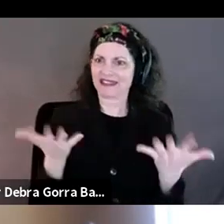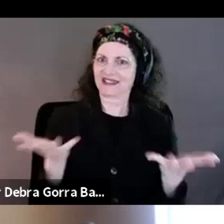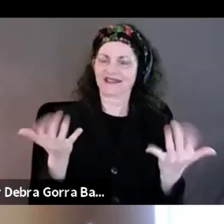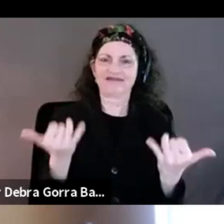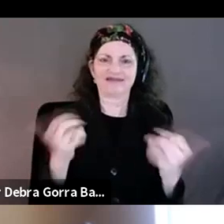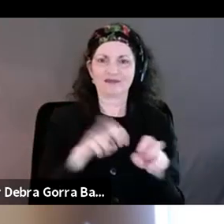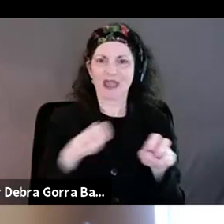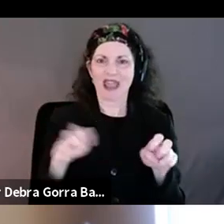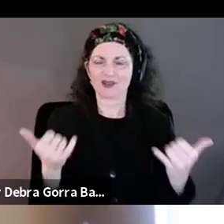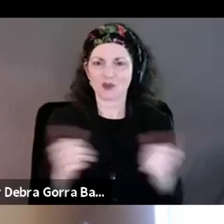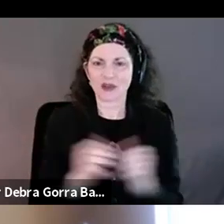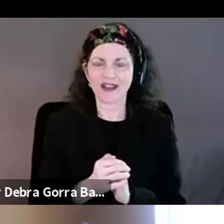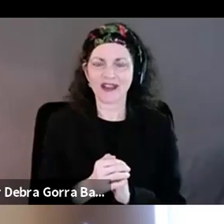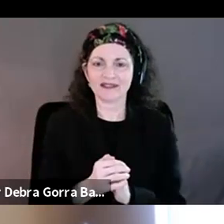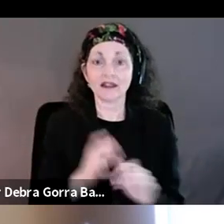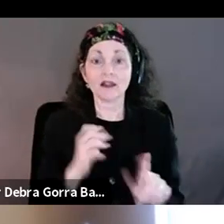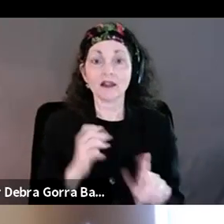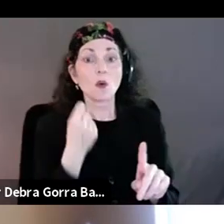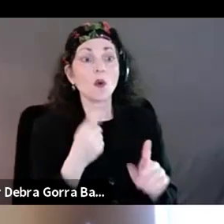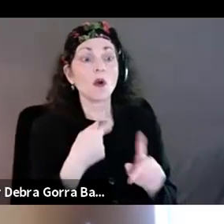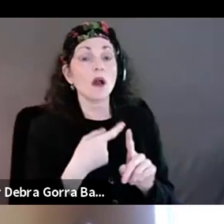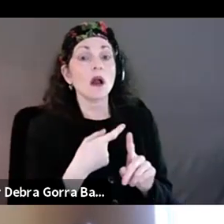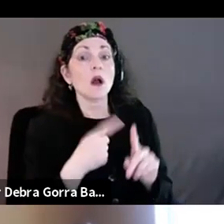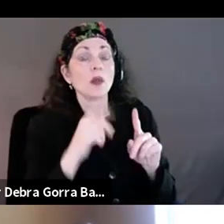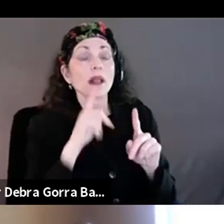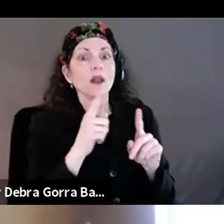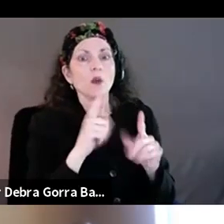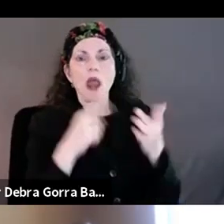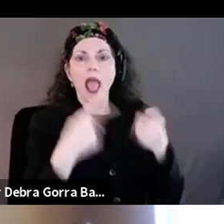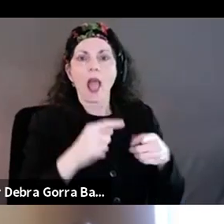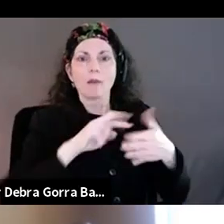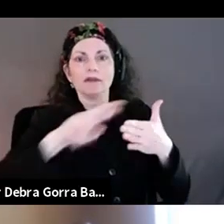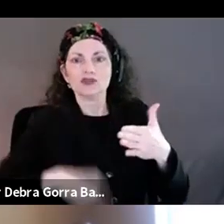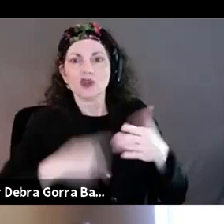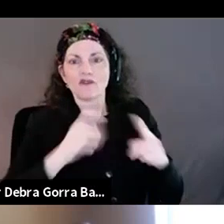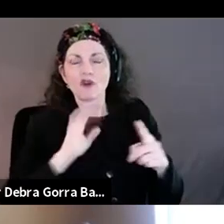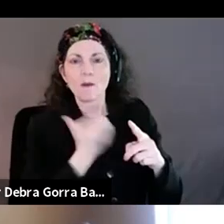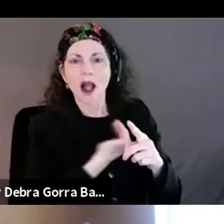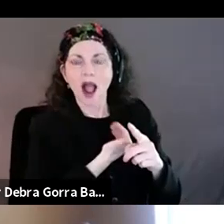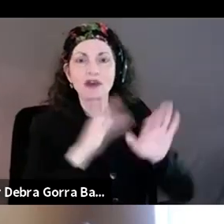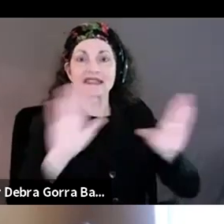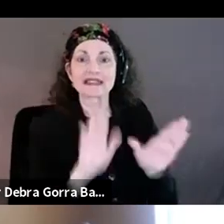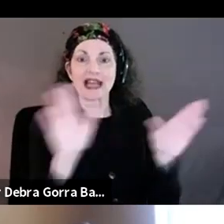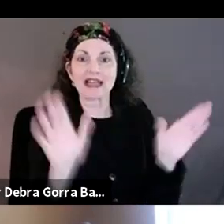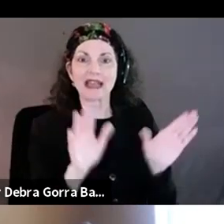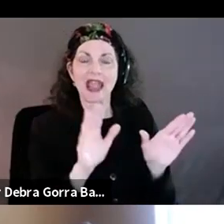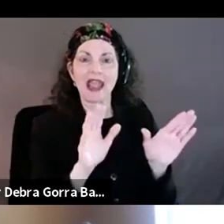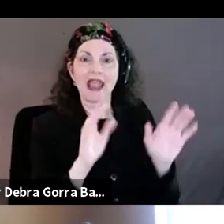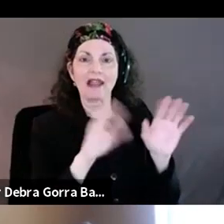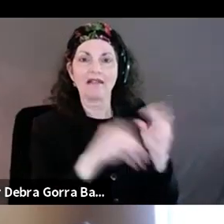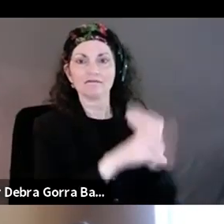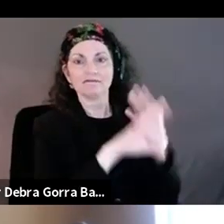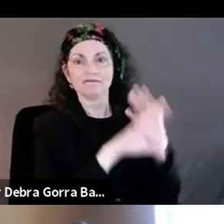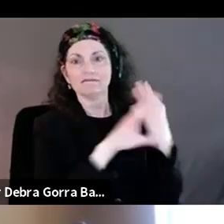our Sunday camp sessions is a Facebook group that started independent of us called, uh,